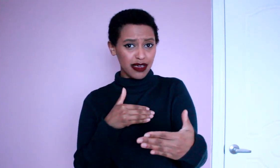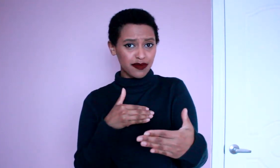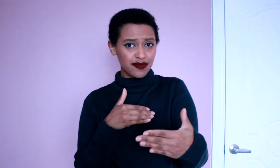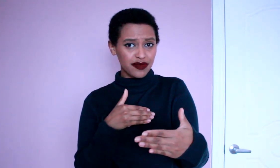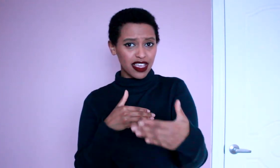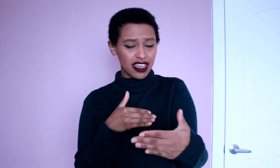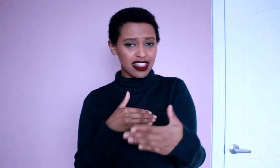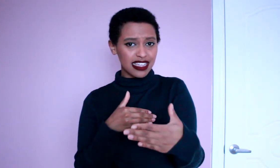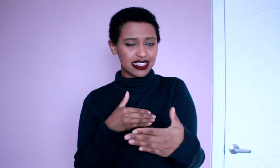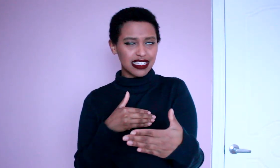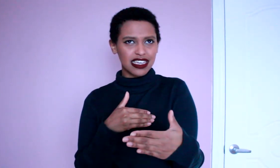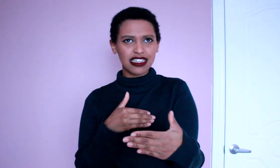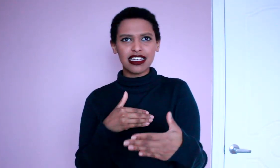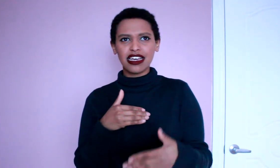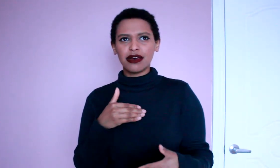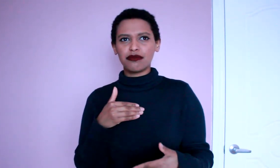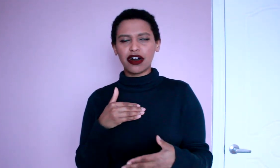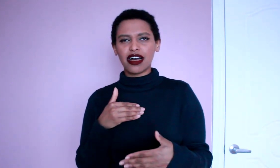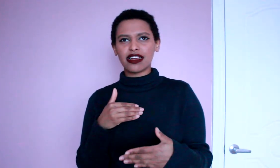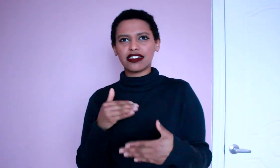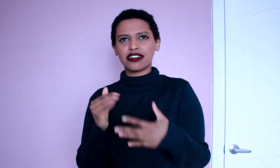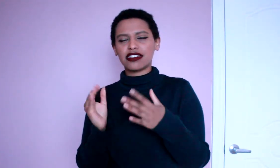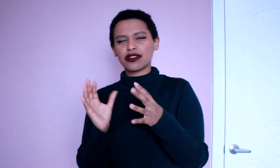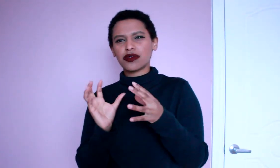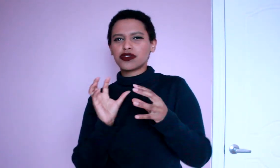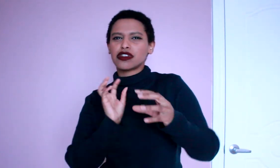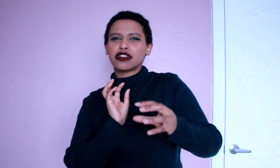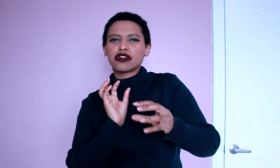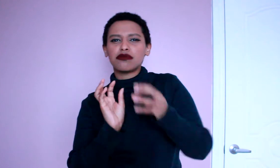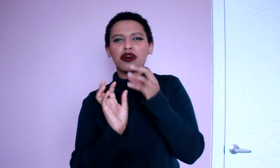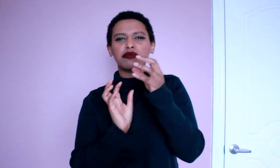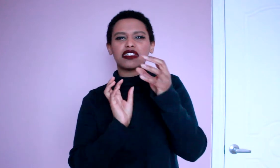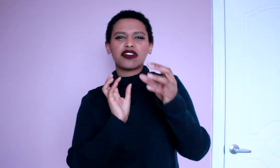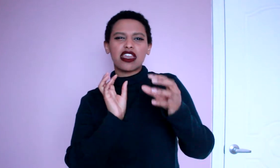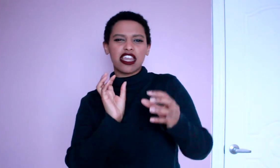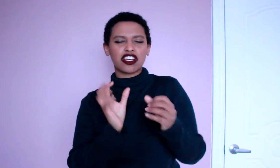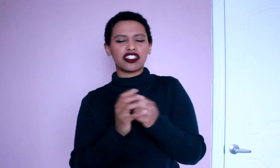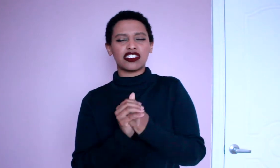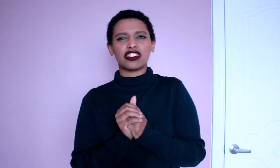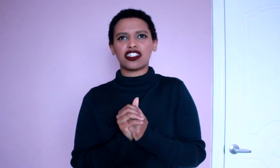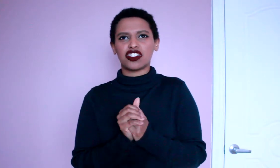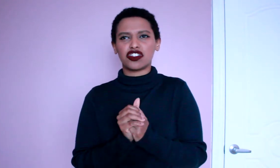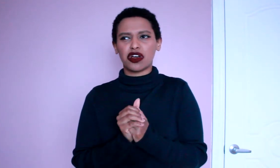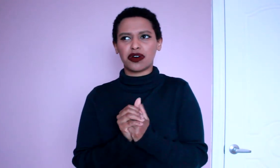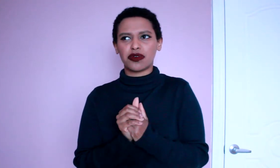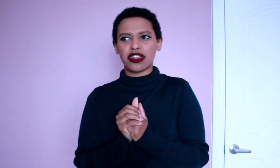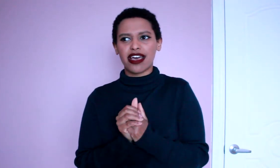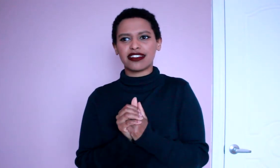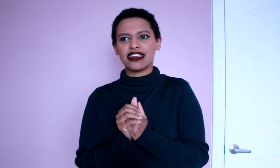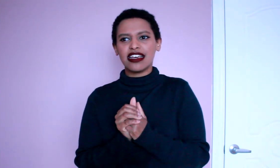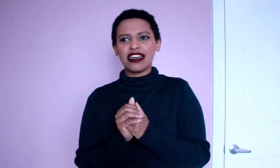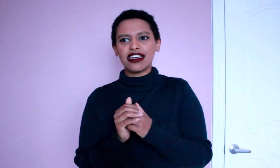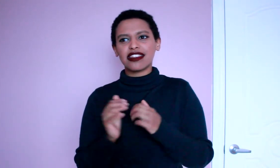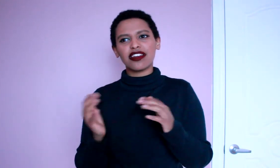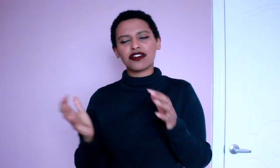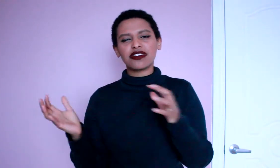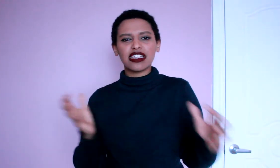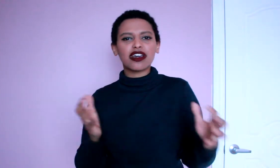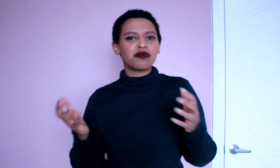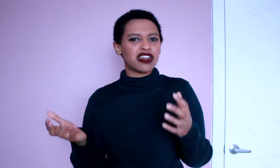in that scene but just those little moments of connections to show that they're leaning on one